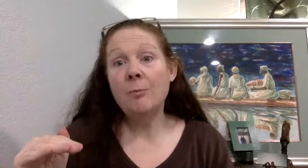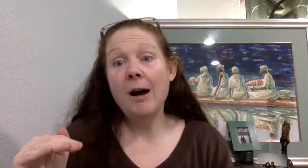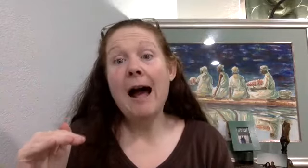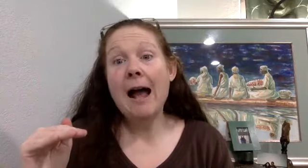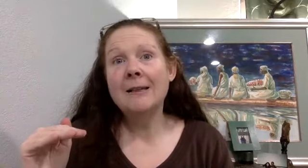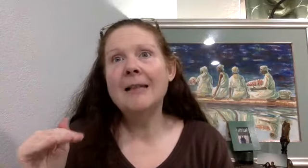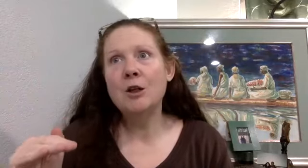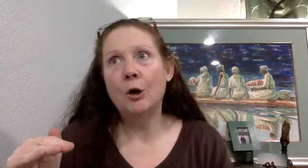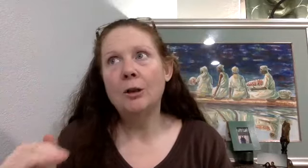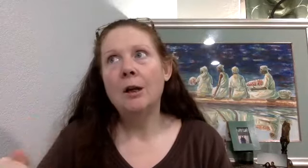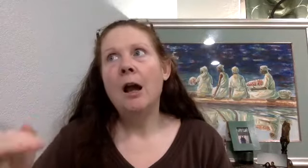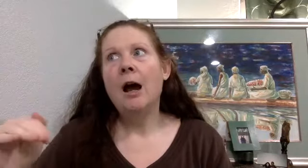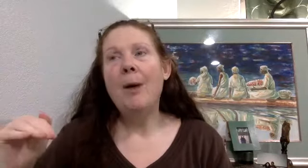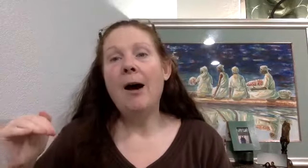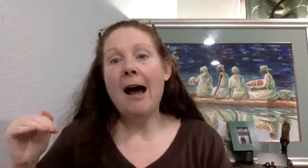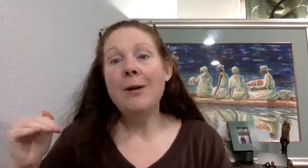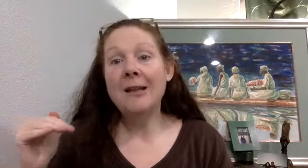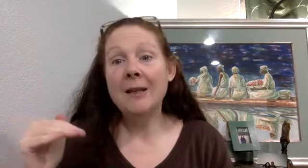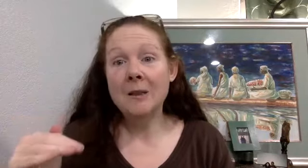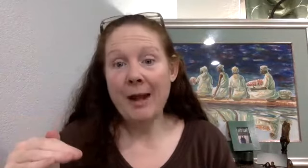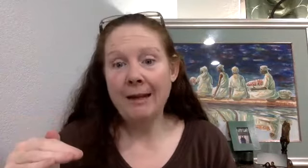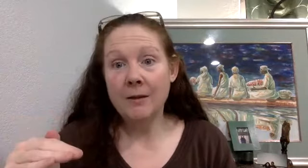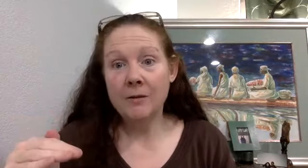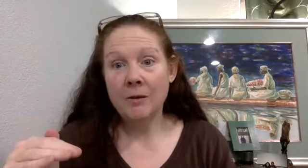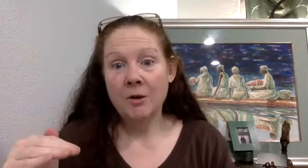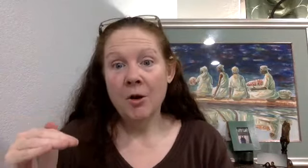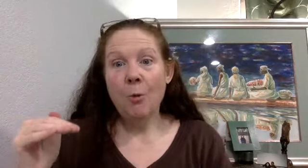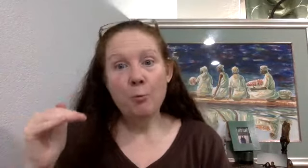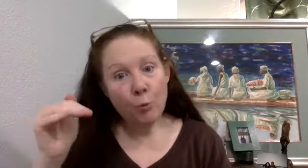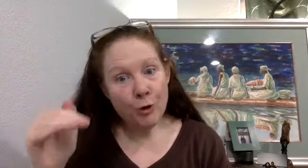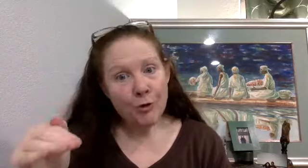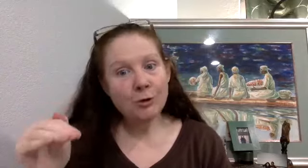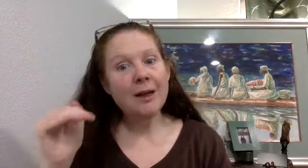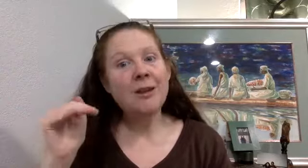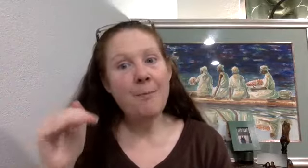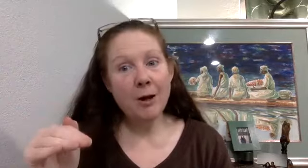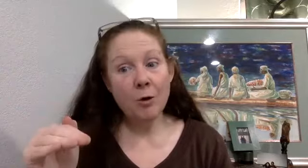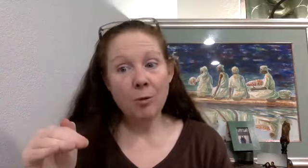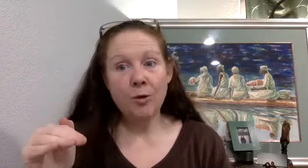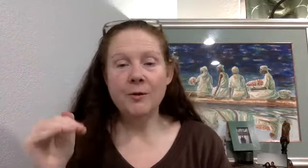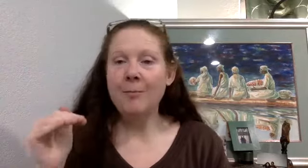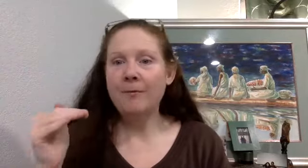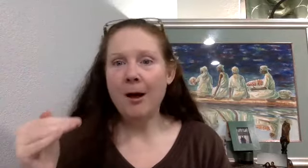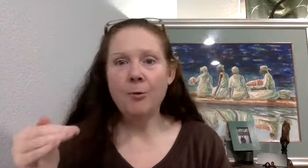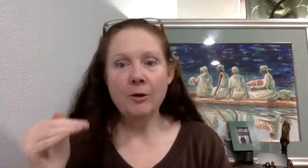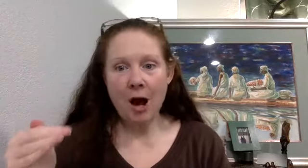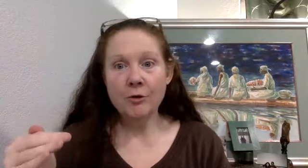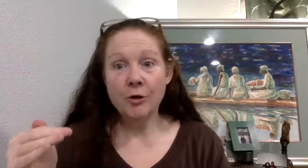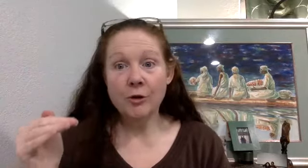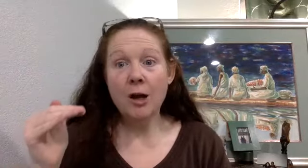about how intense the pain is. When you look at the medical reports, and I've been following doctors on